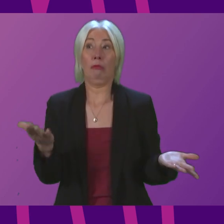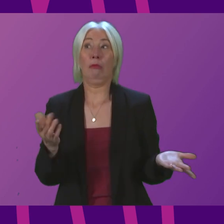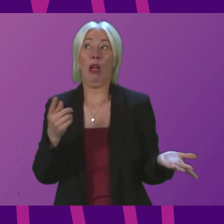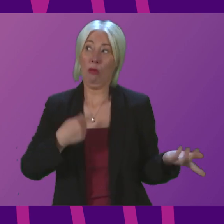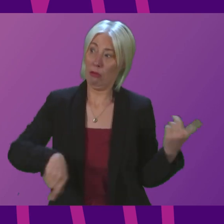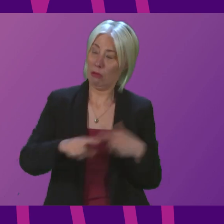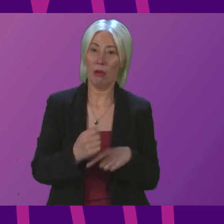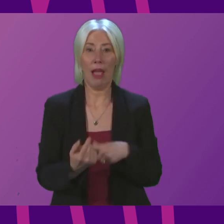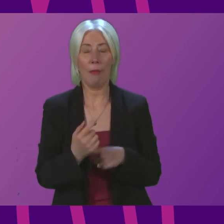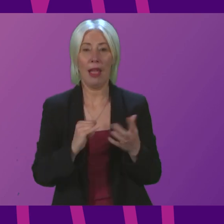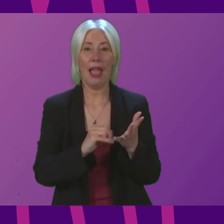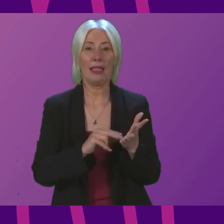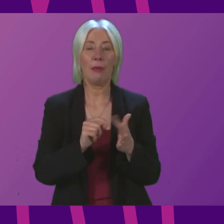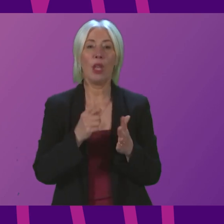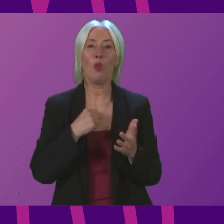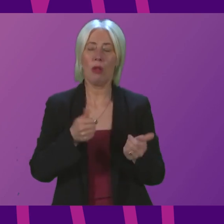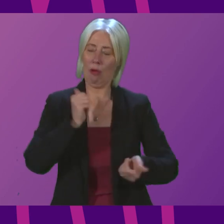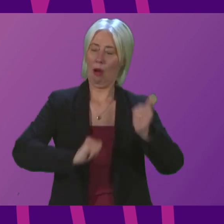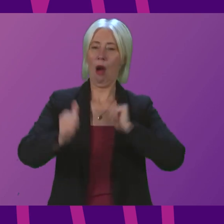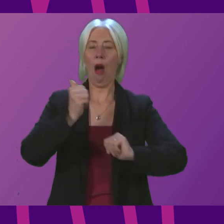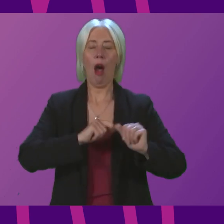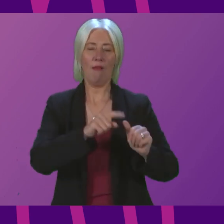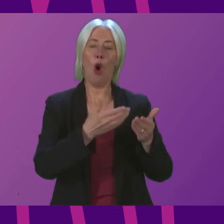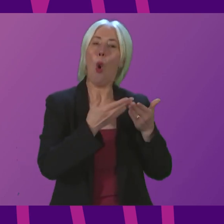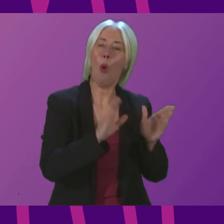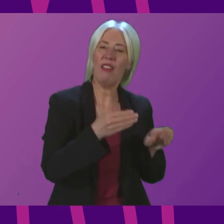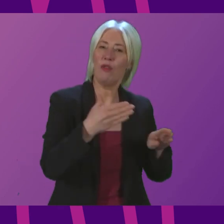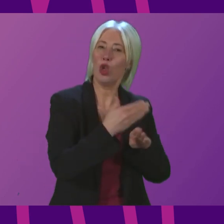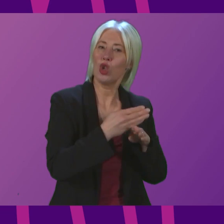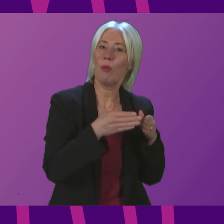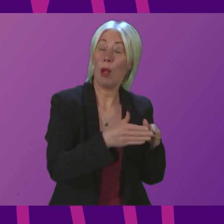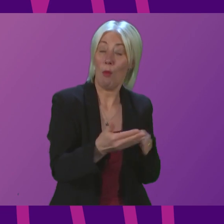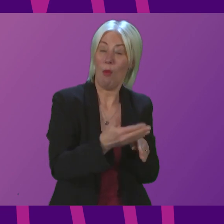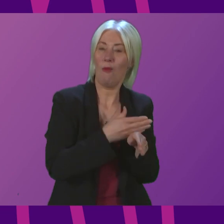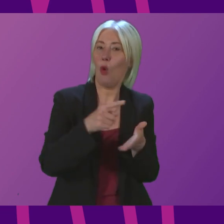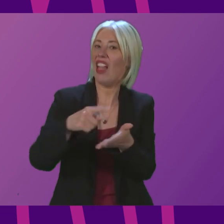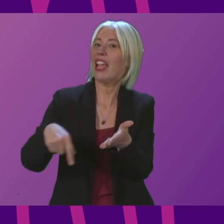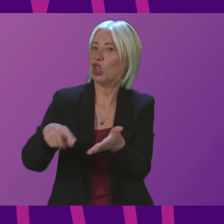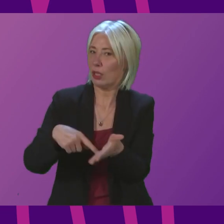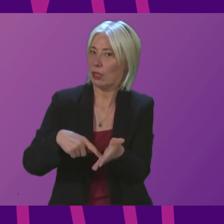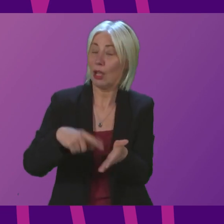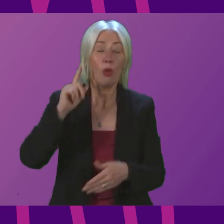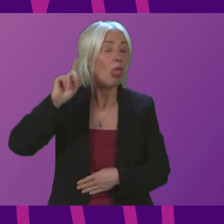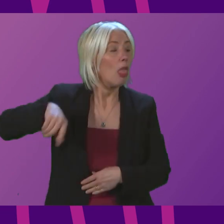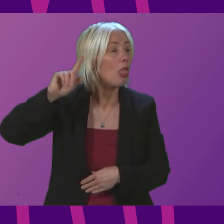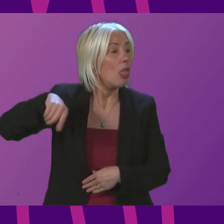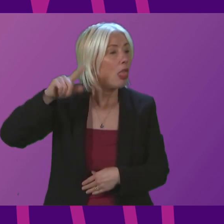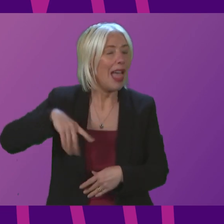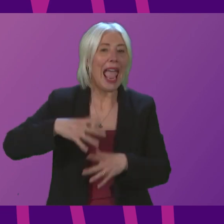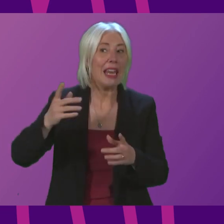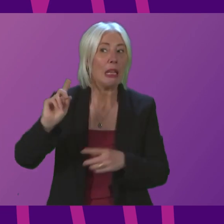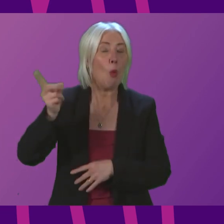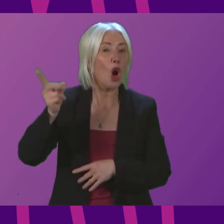The SNP wanted the political praise for keeping the yard open ahead of an election. So they ignored all of the alarm bells.